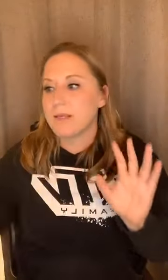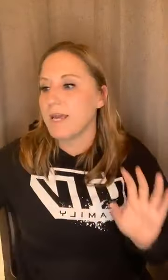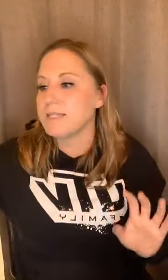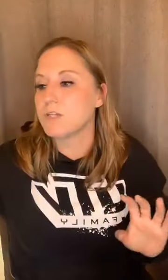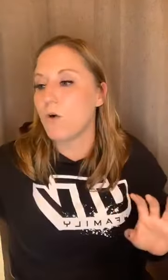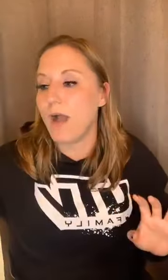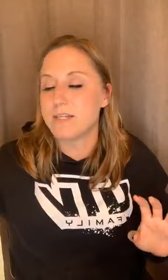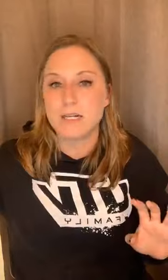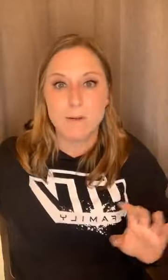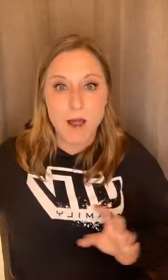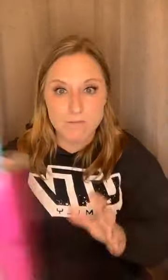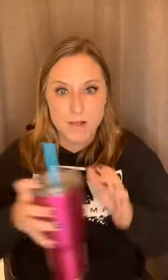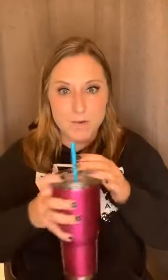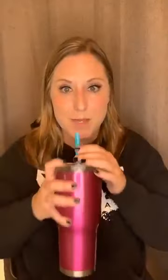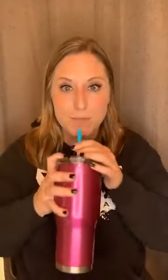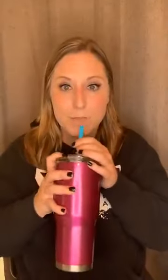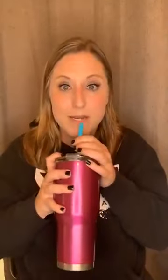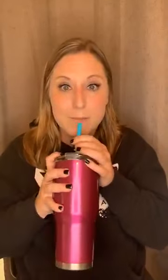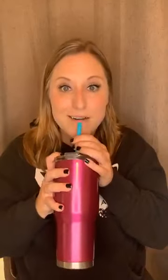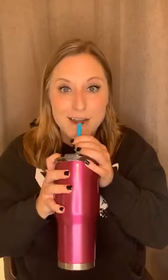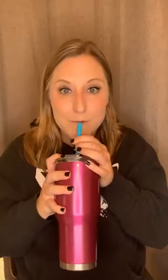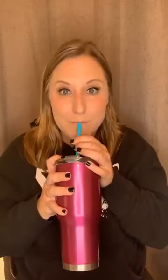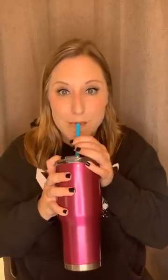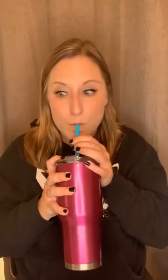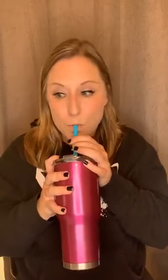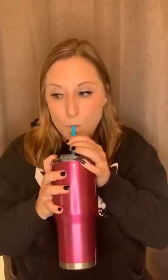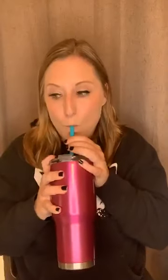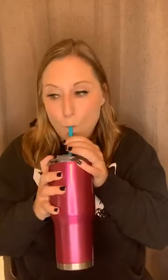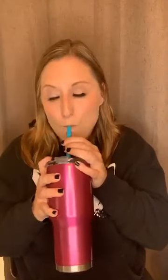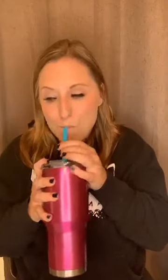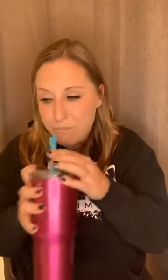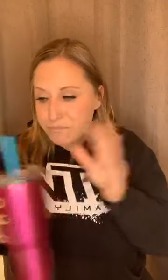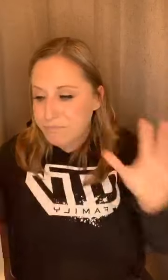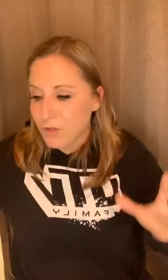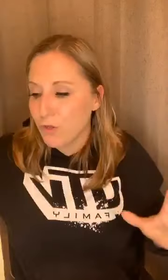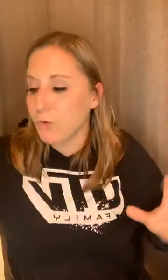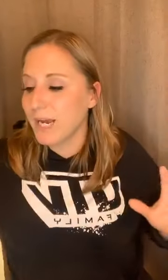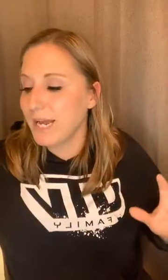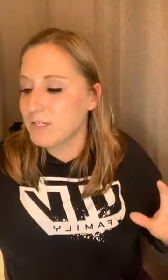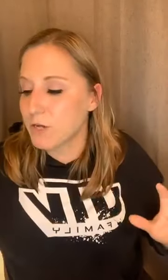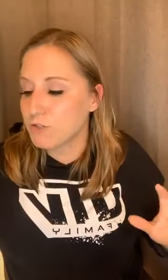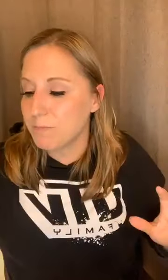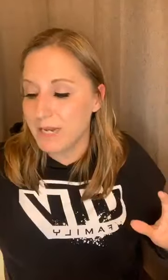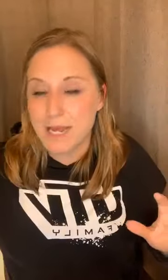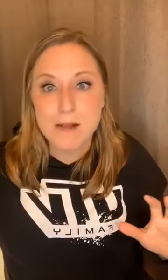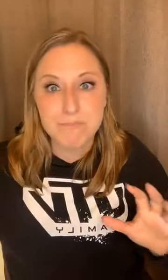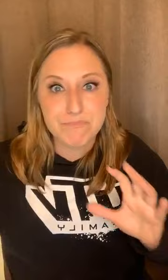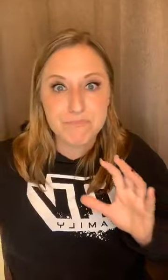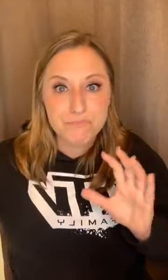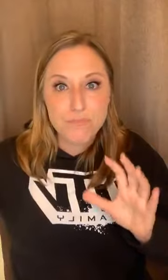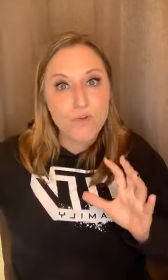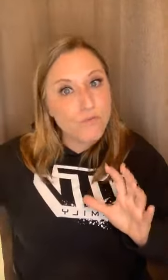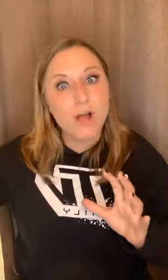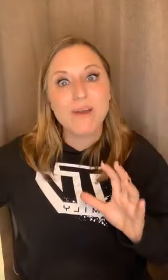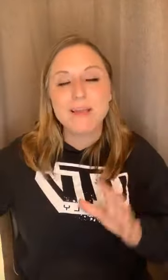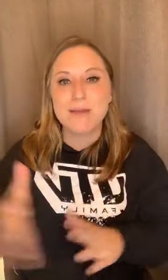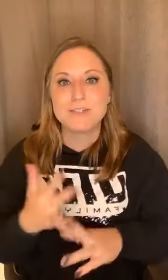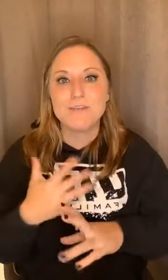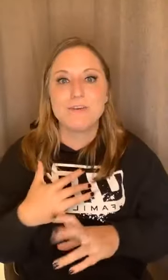get, so I talked about unfollowing people, but number nine would be creating a social media following that makes you feel